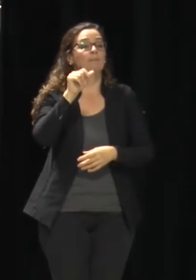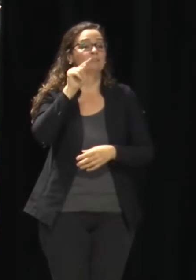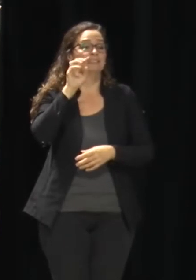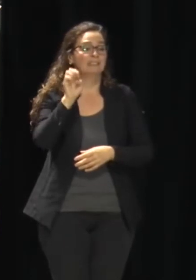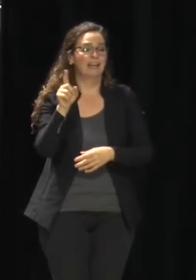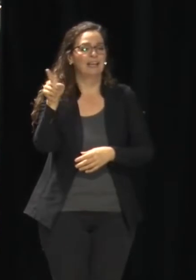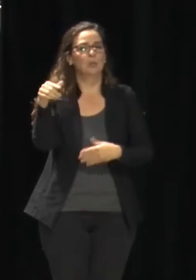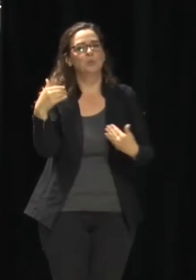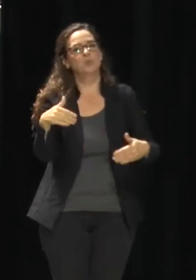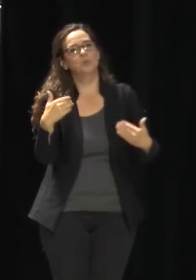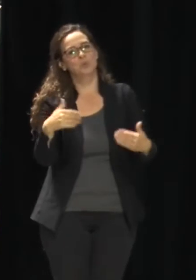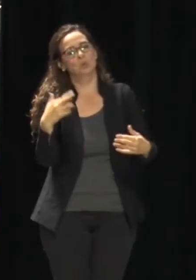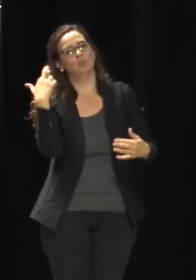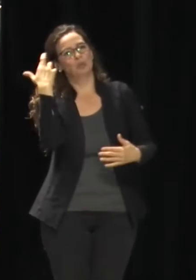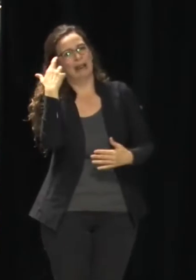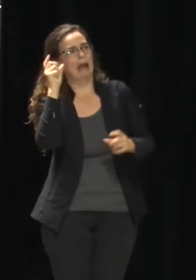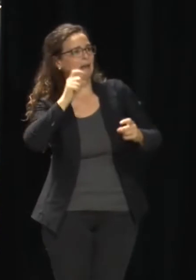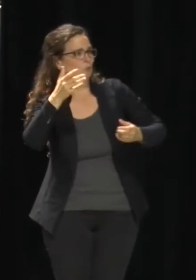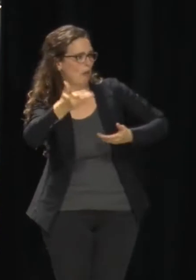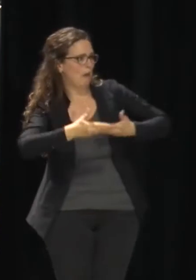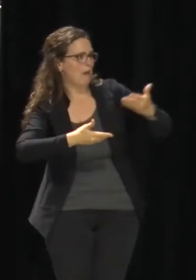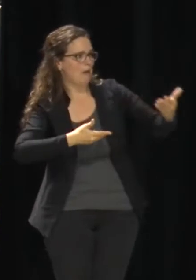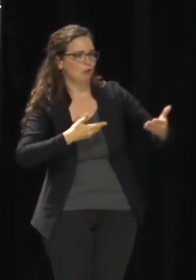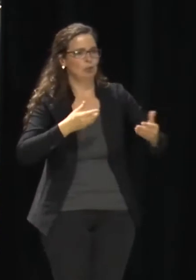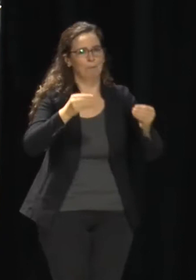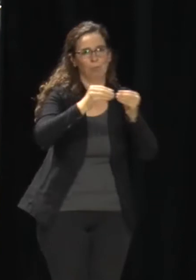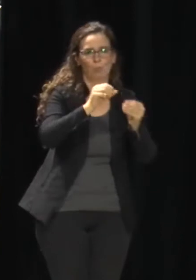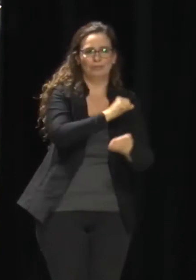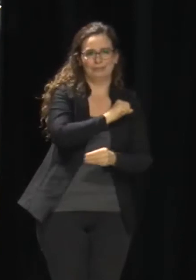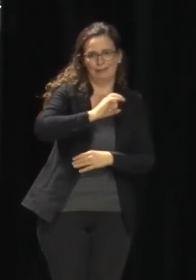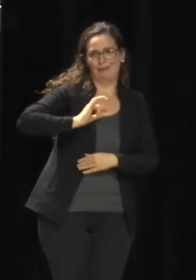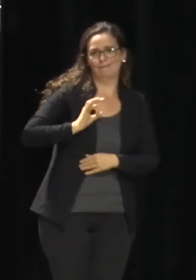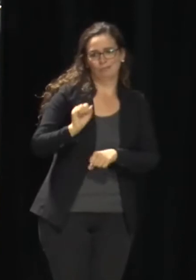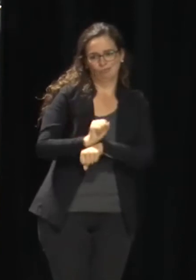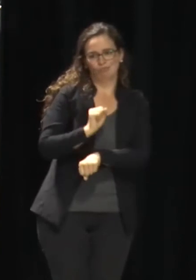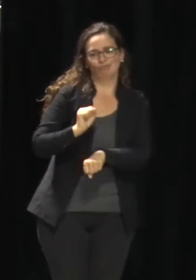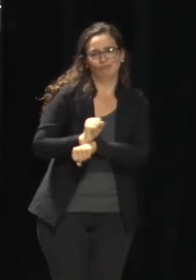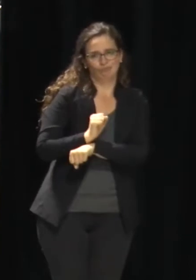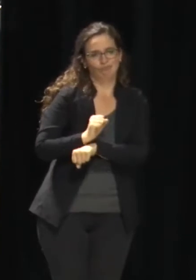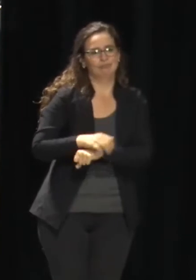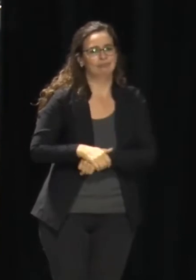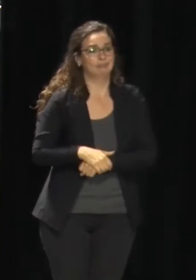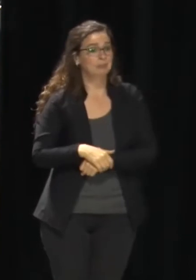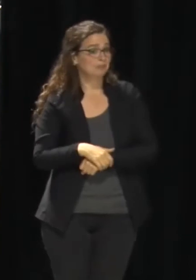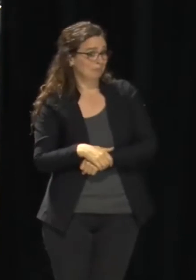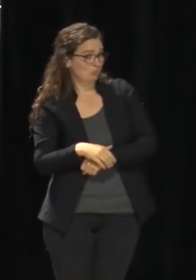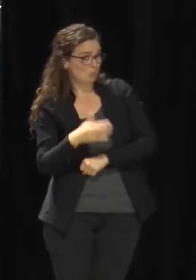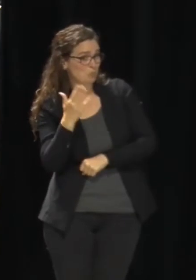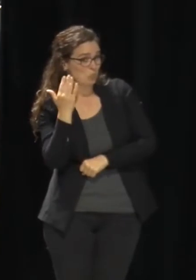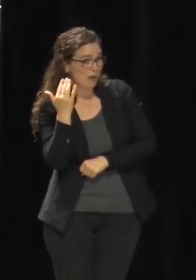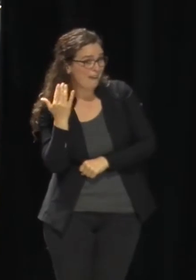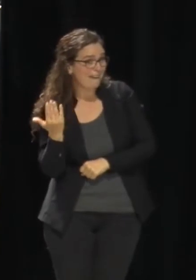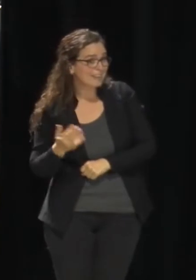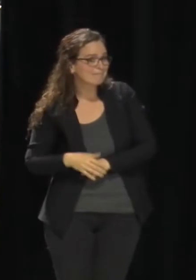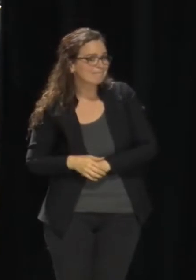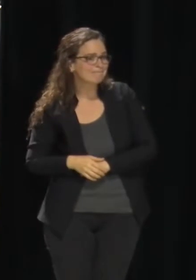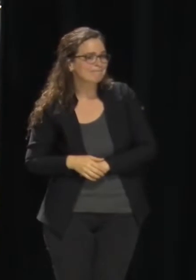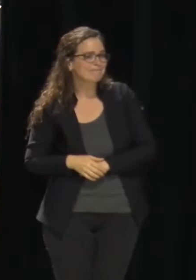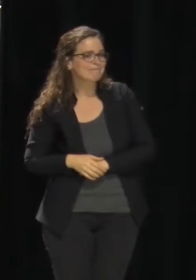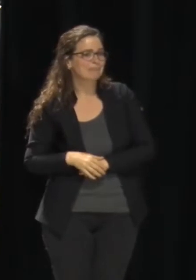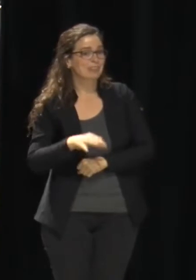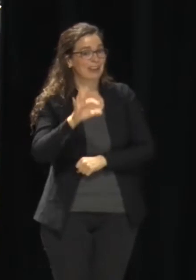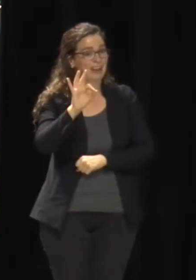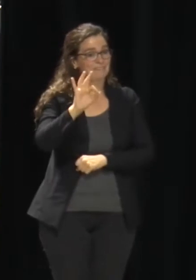as well for the demand on the new FDA approved saliva test. And that's good news